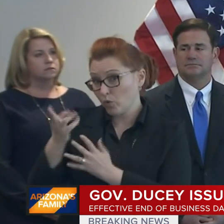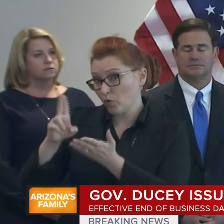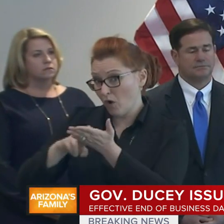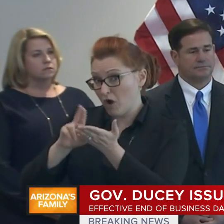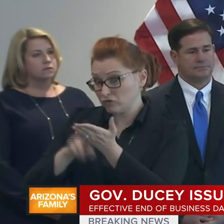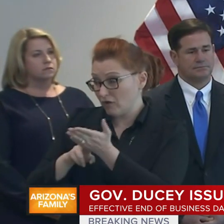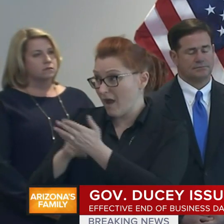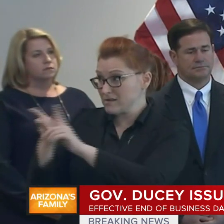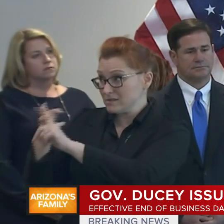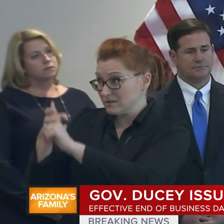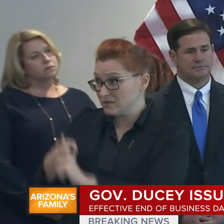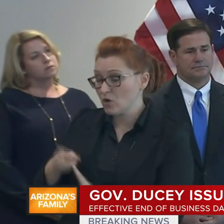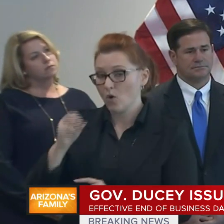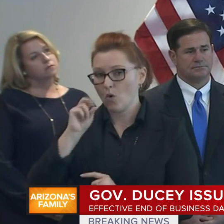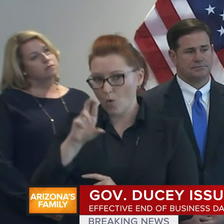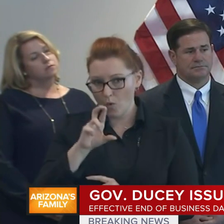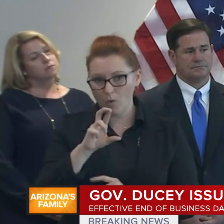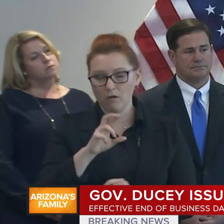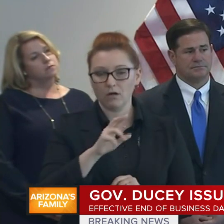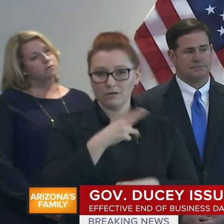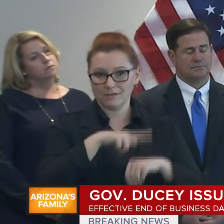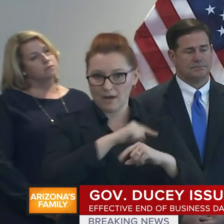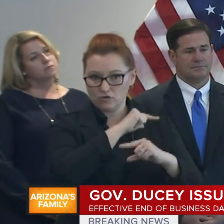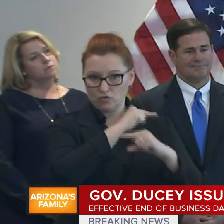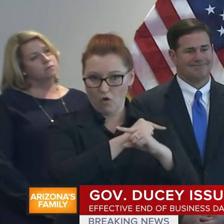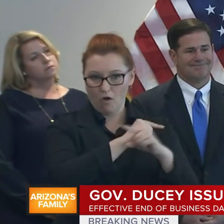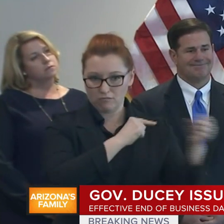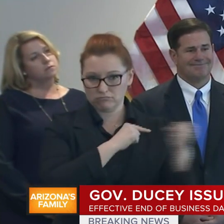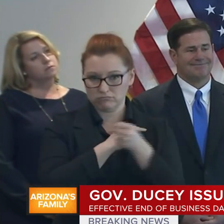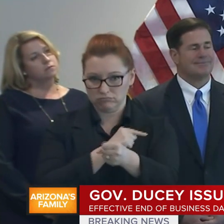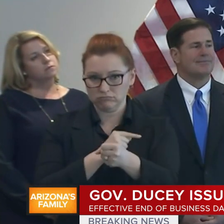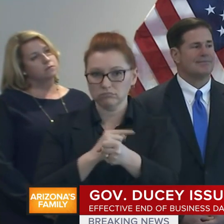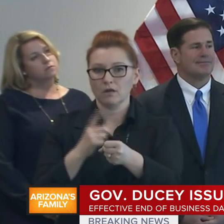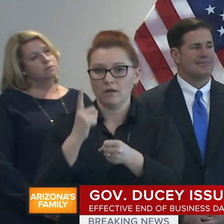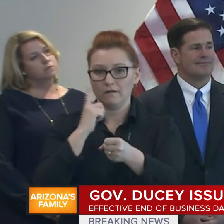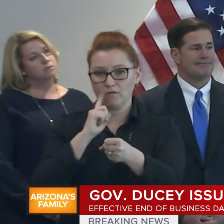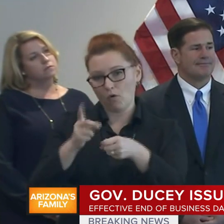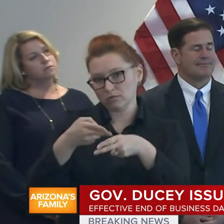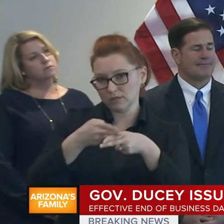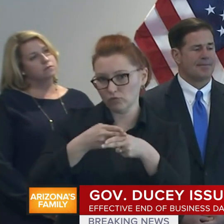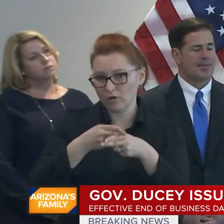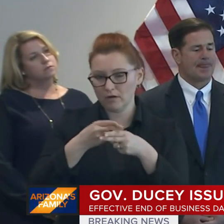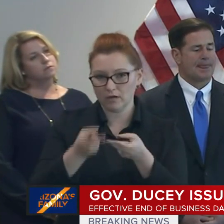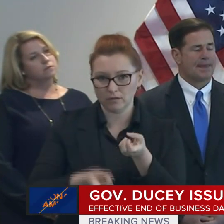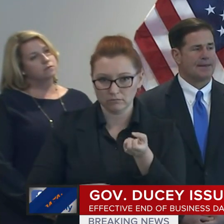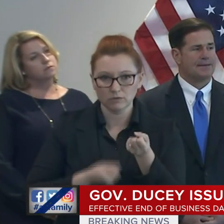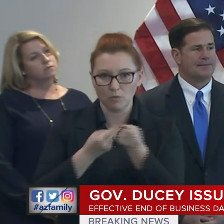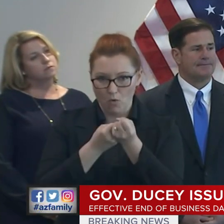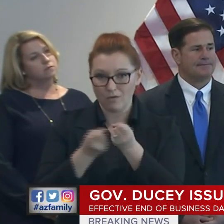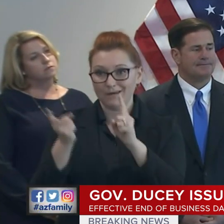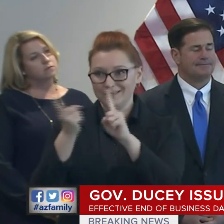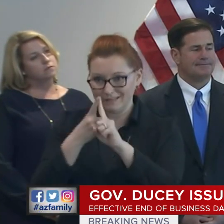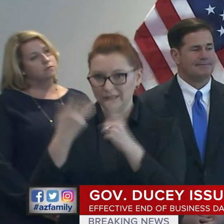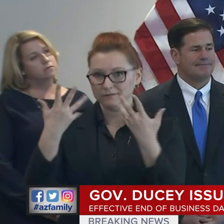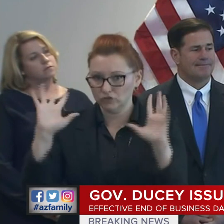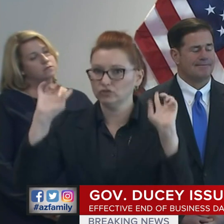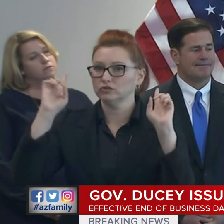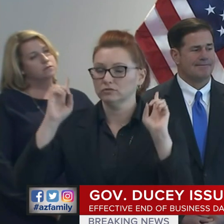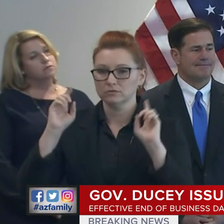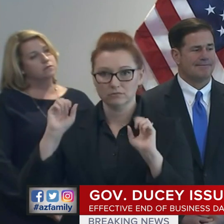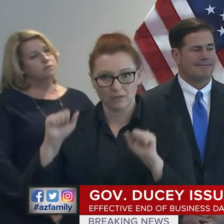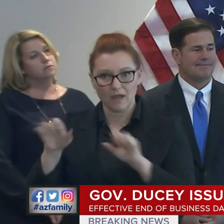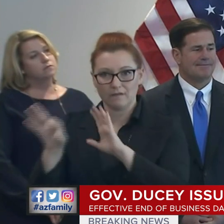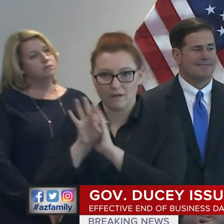gap coverage until we can get those things on contract. So I'm so proud of this team, Team Arizona led by Governor